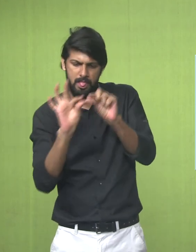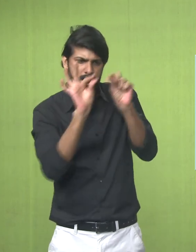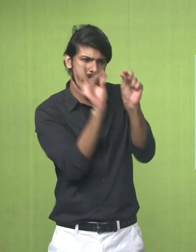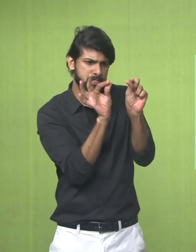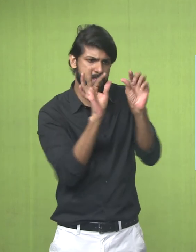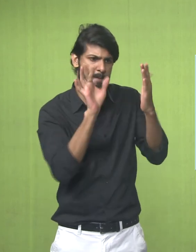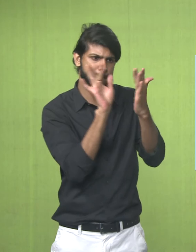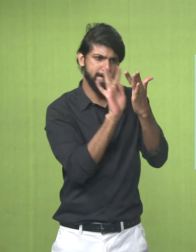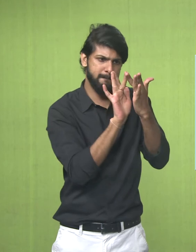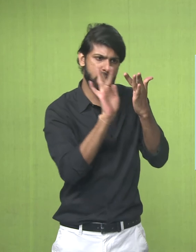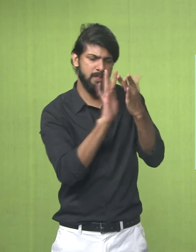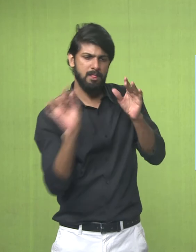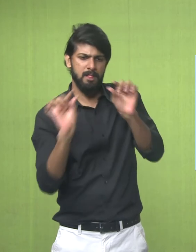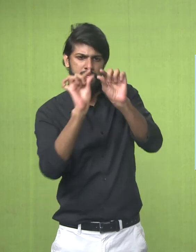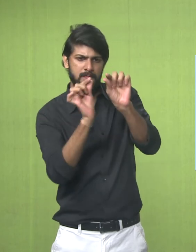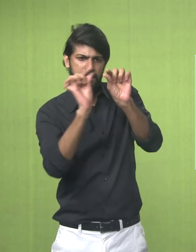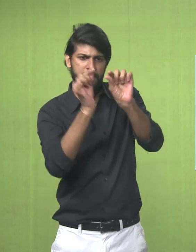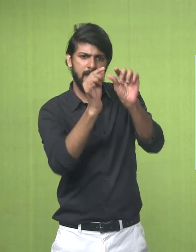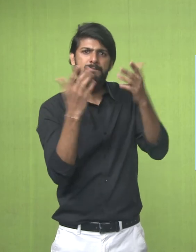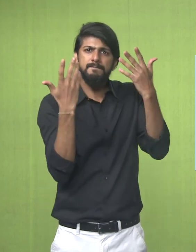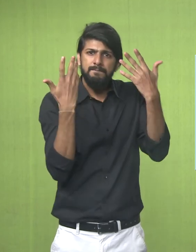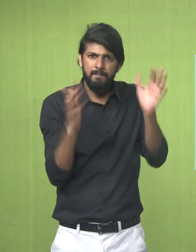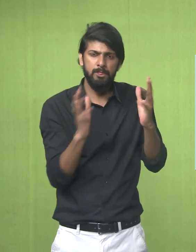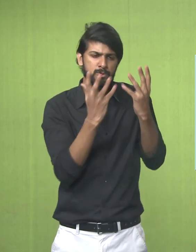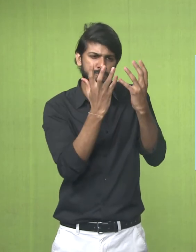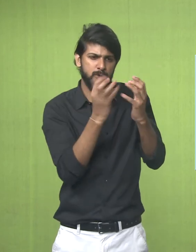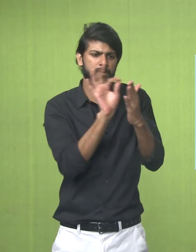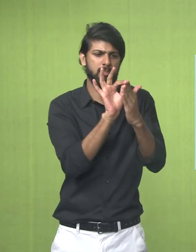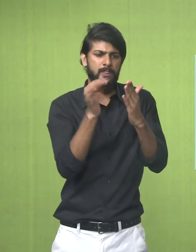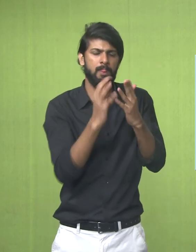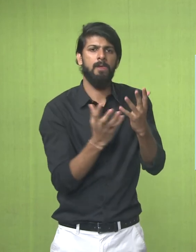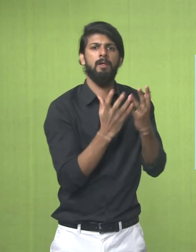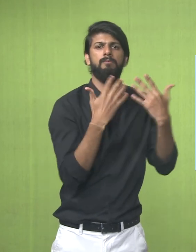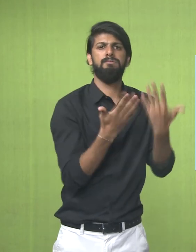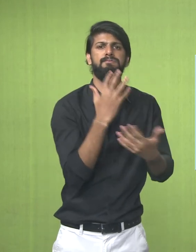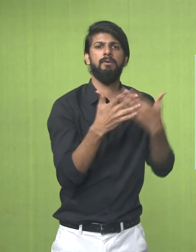Cut Ropes And Stick These Ropes Parts Of The Rope To Get The Circular Design